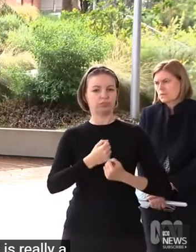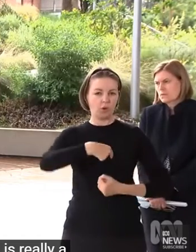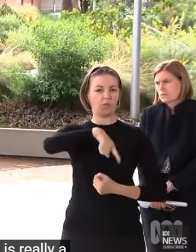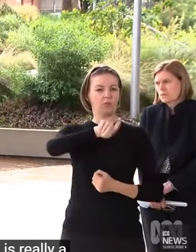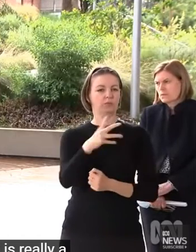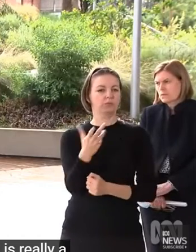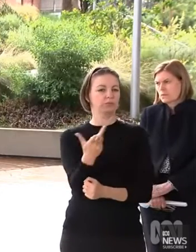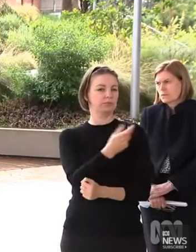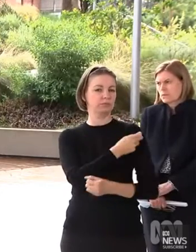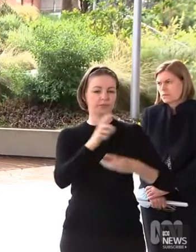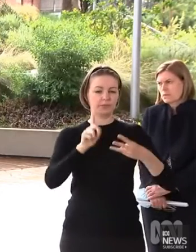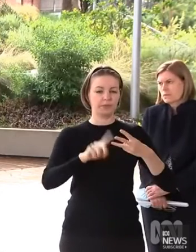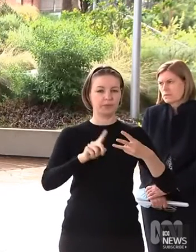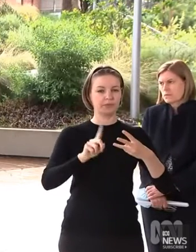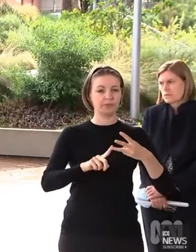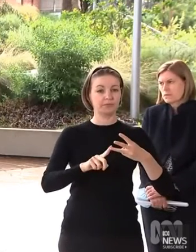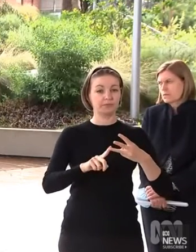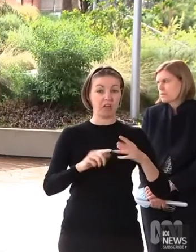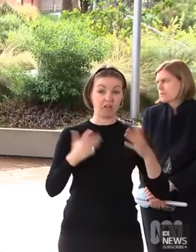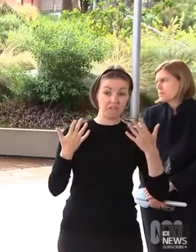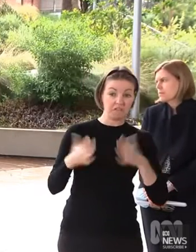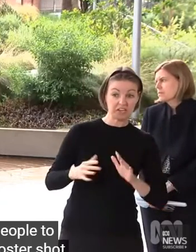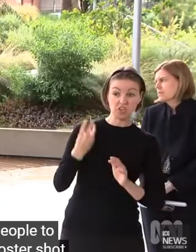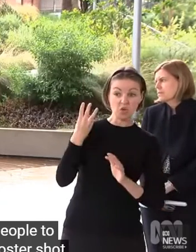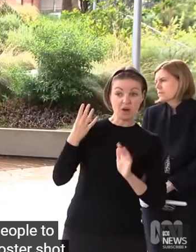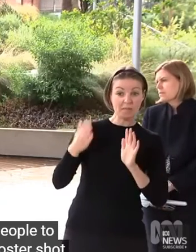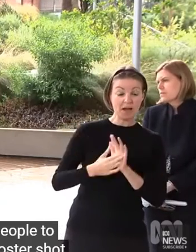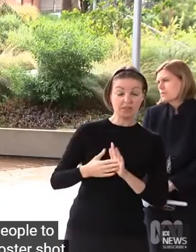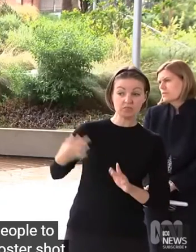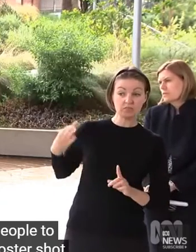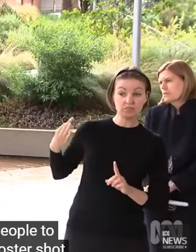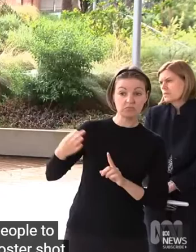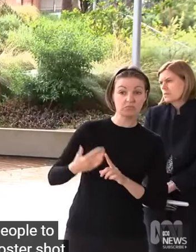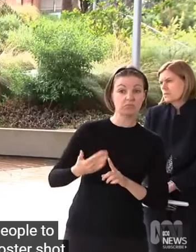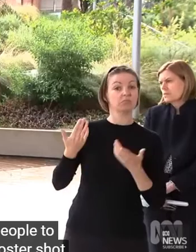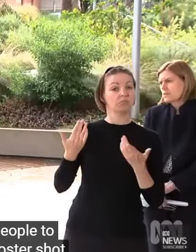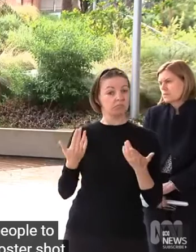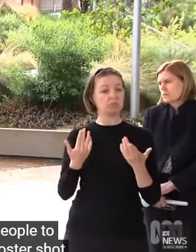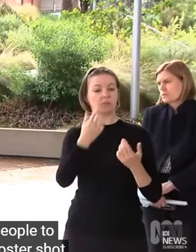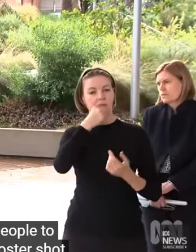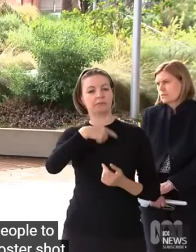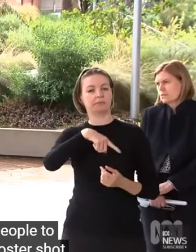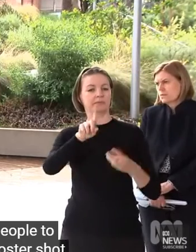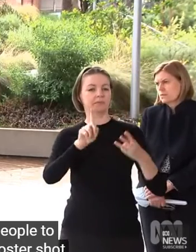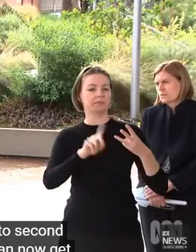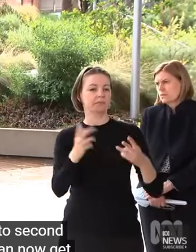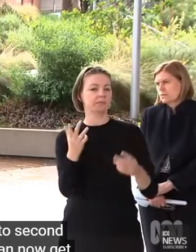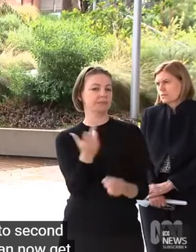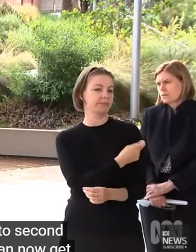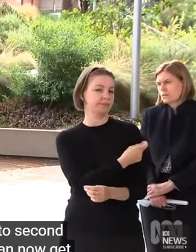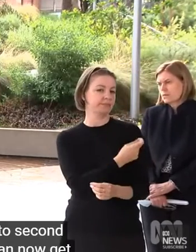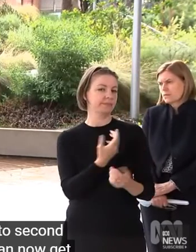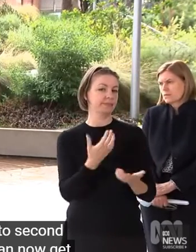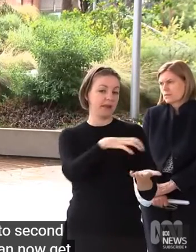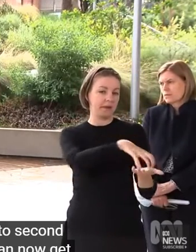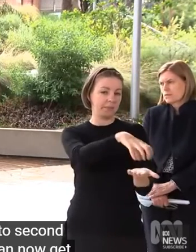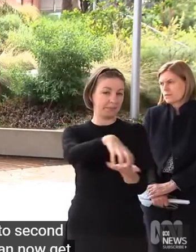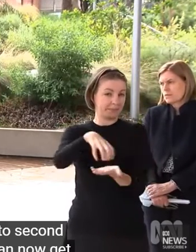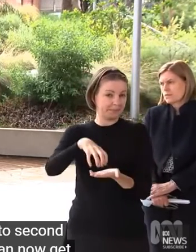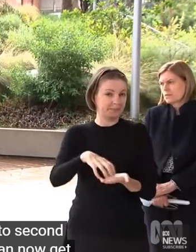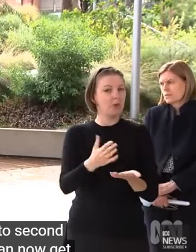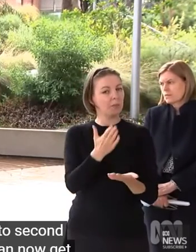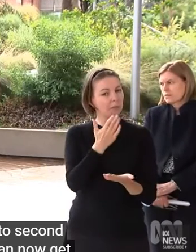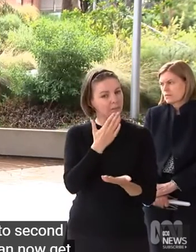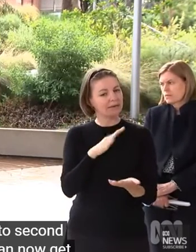shot. It's three months since your second dose vaccination. You can now get that booster shot at one of our centres. So please make that